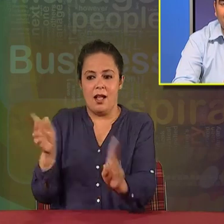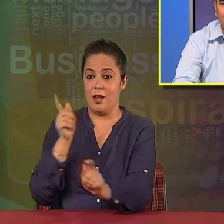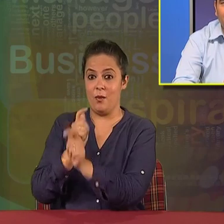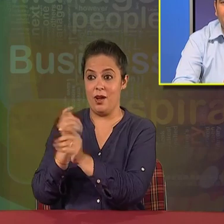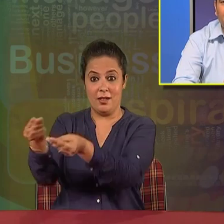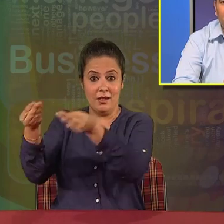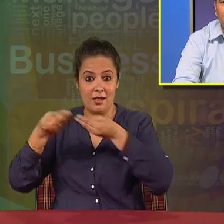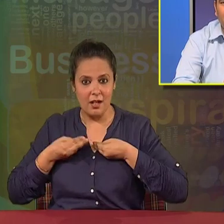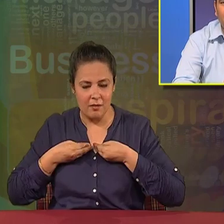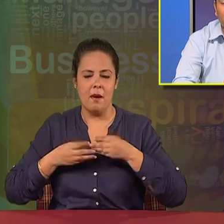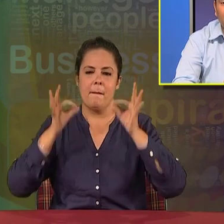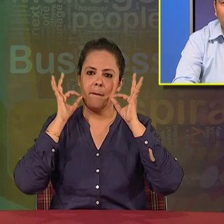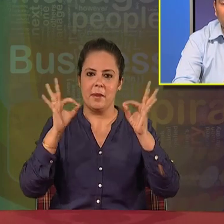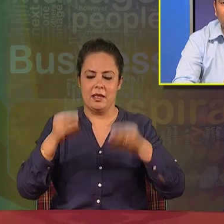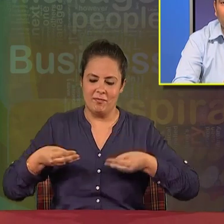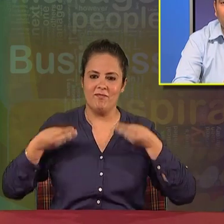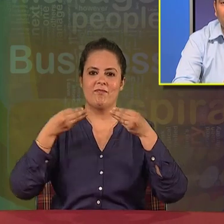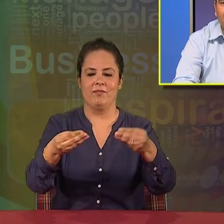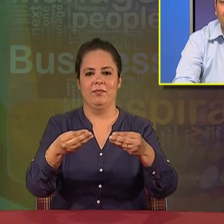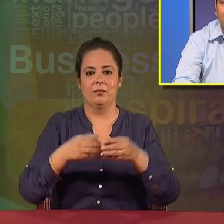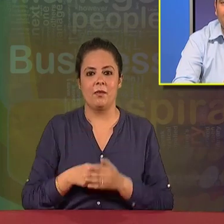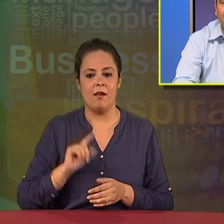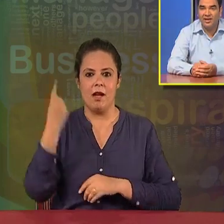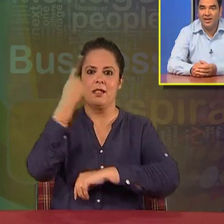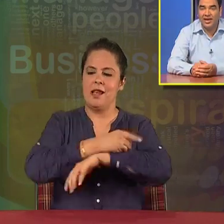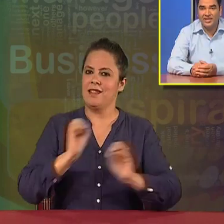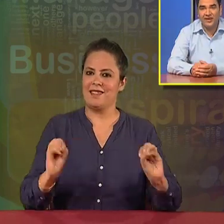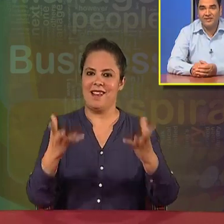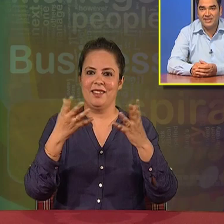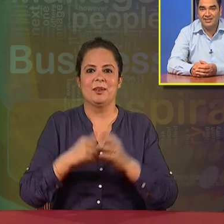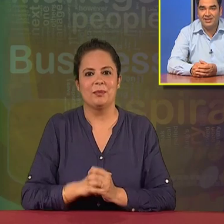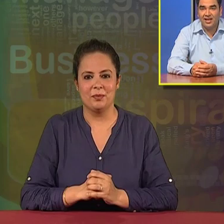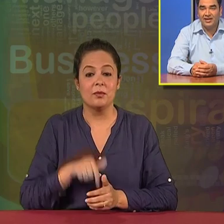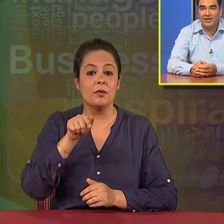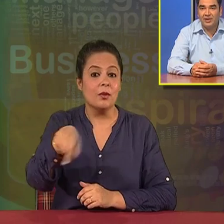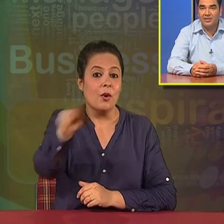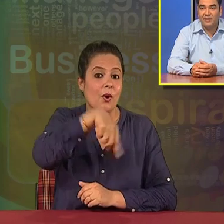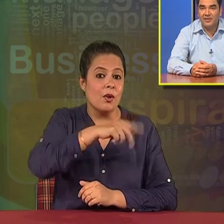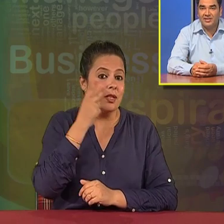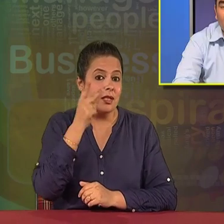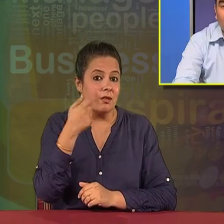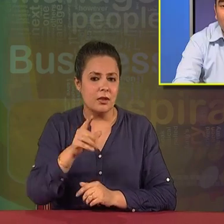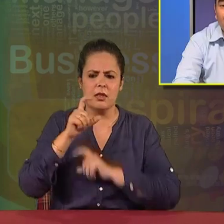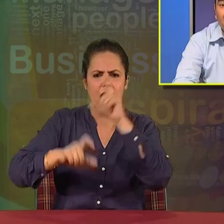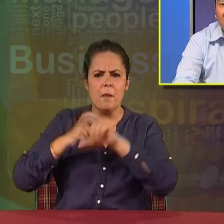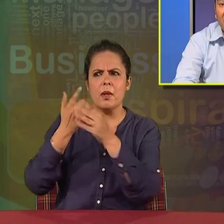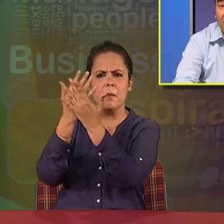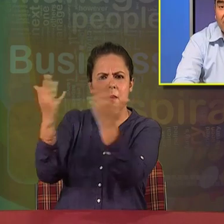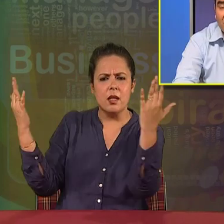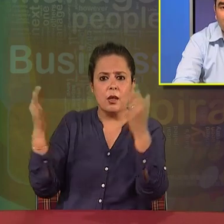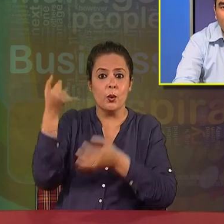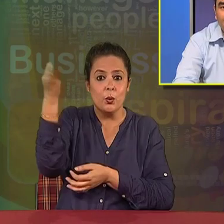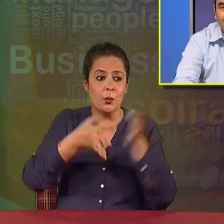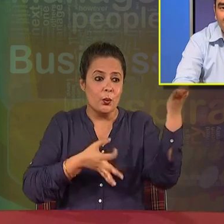them, they will be performing it to the perfection from the very first day. As we have seen, that in various companies, when the new people